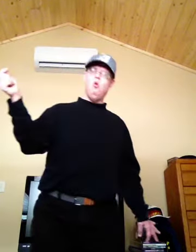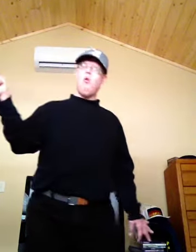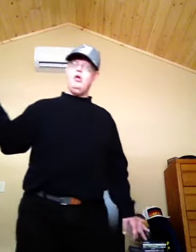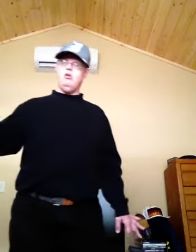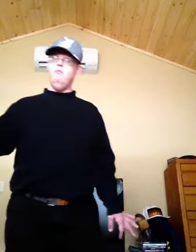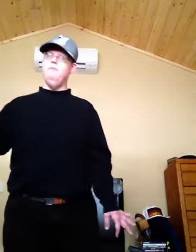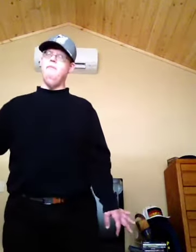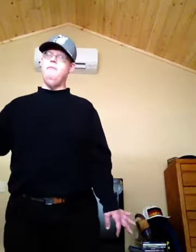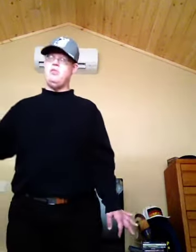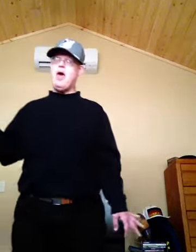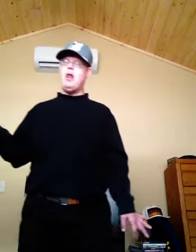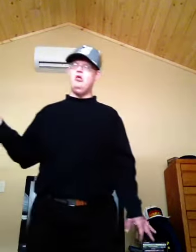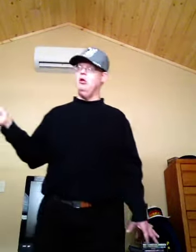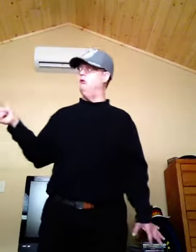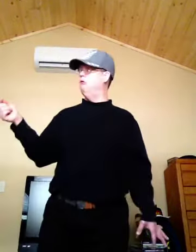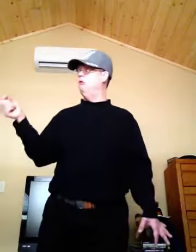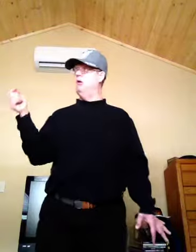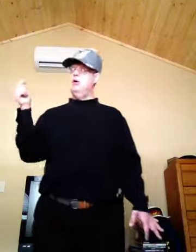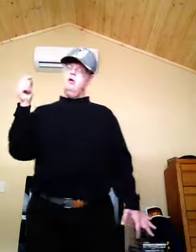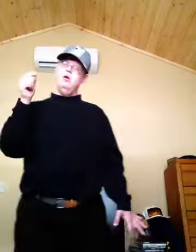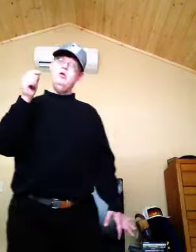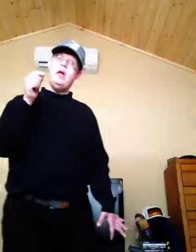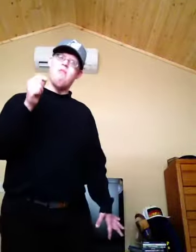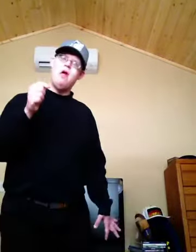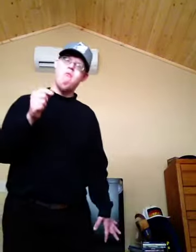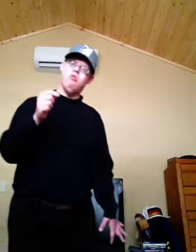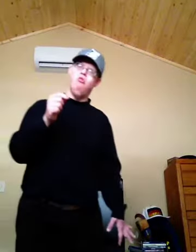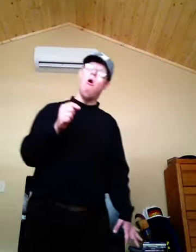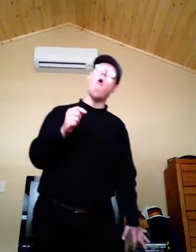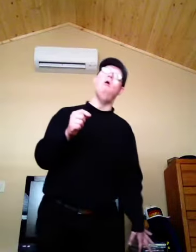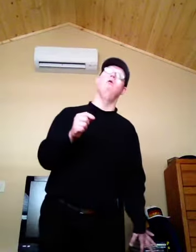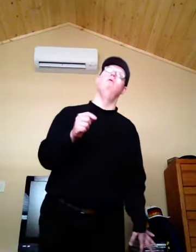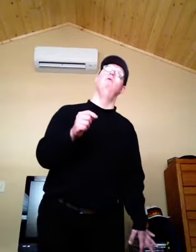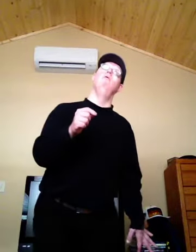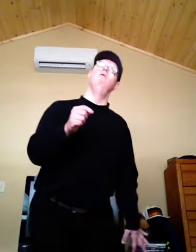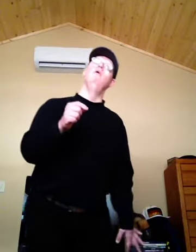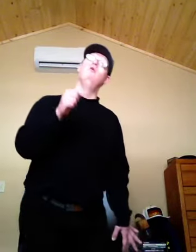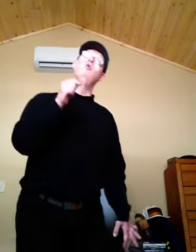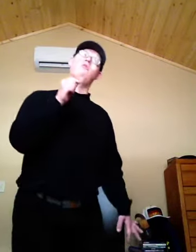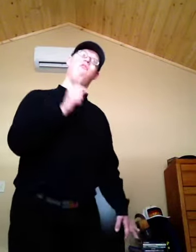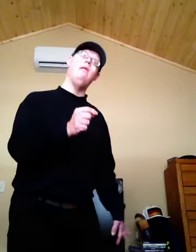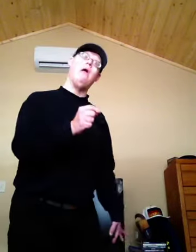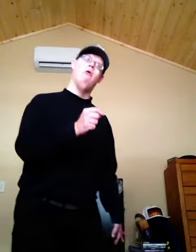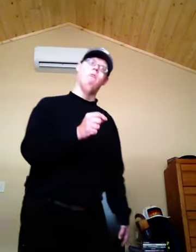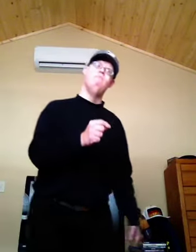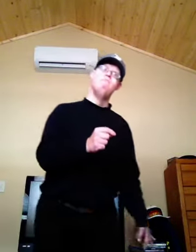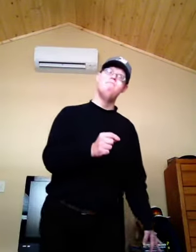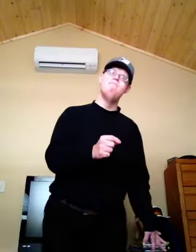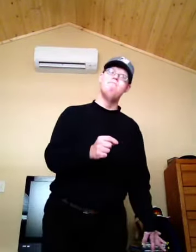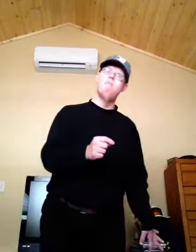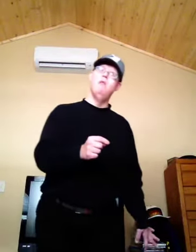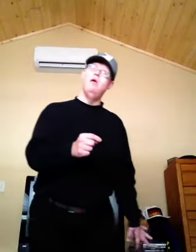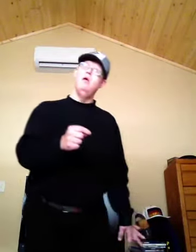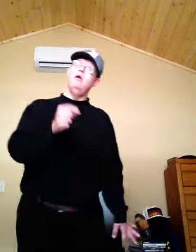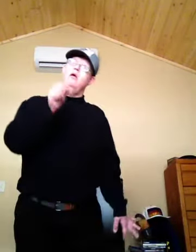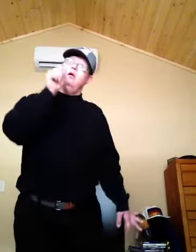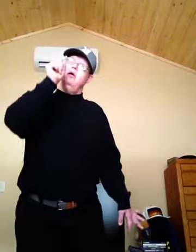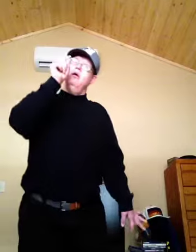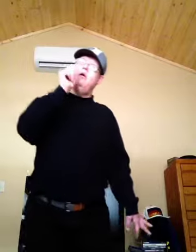Norwegian mythology. James Henry's dog, who's a female. Her